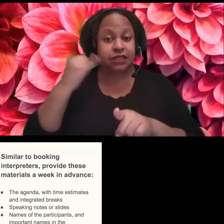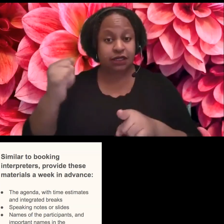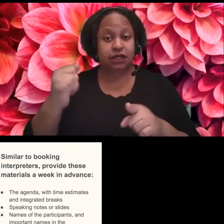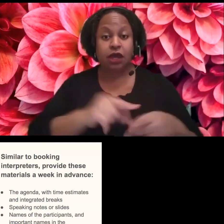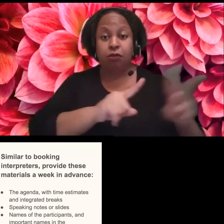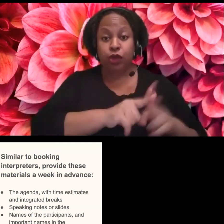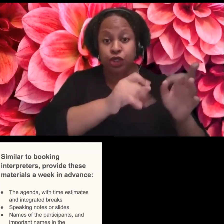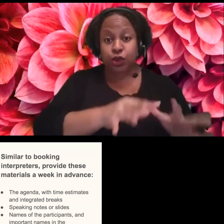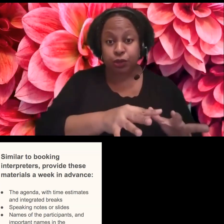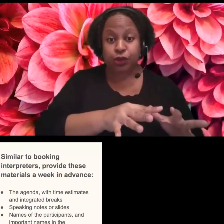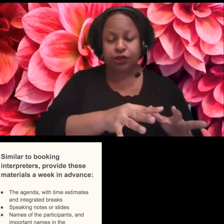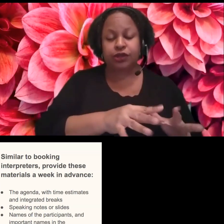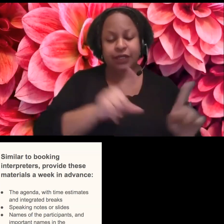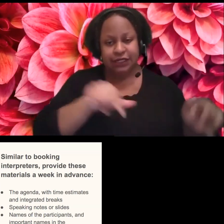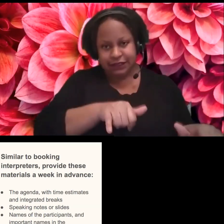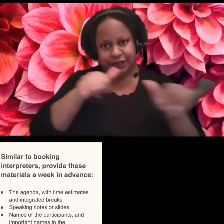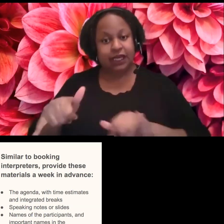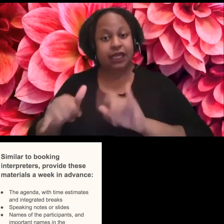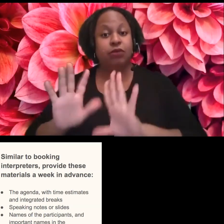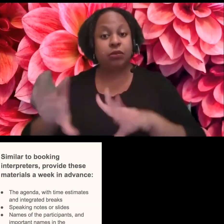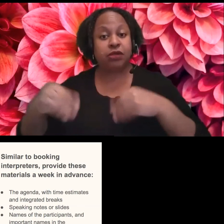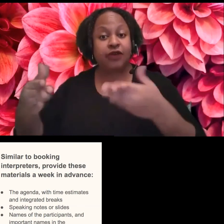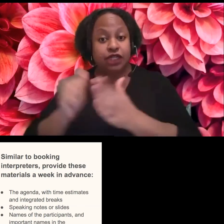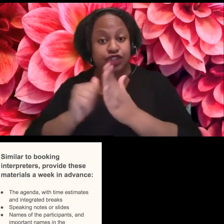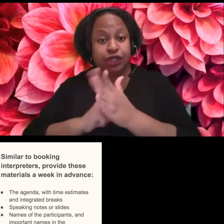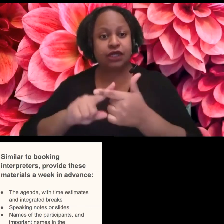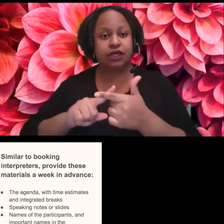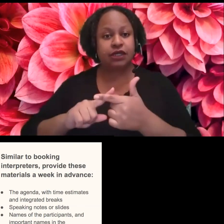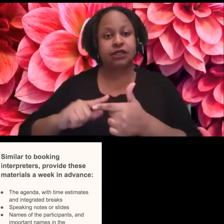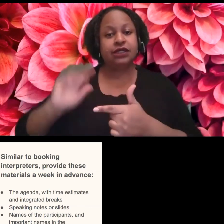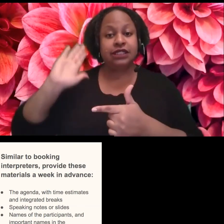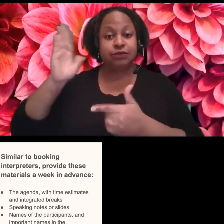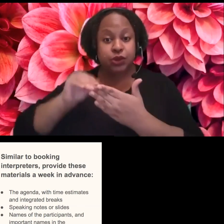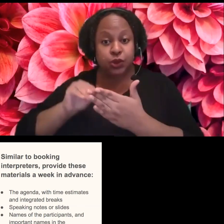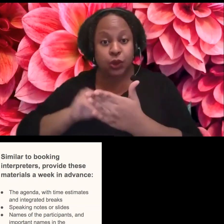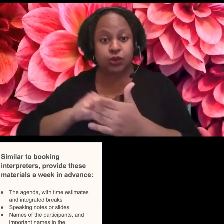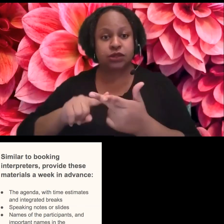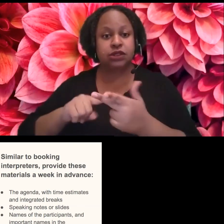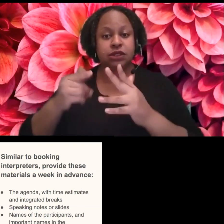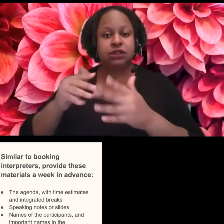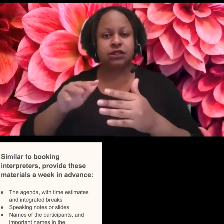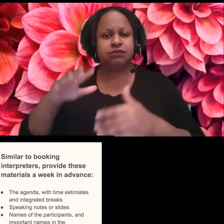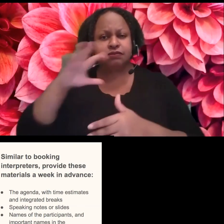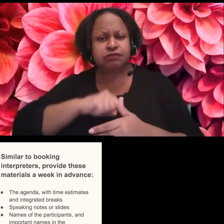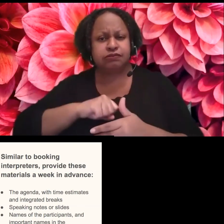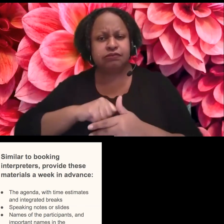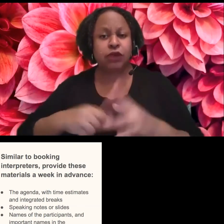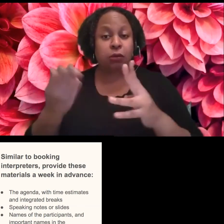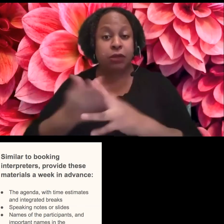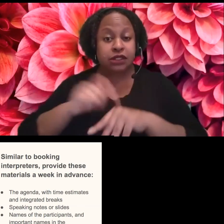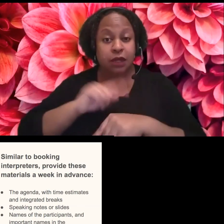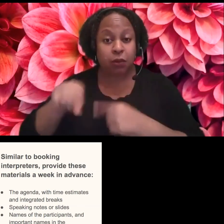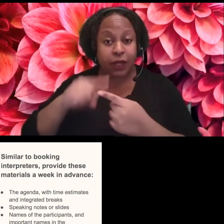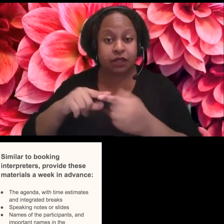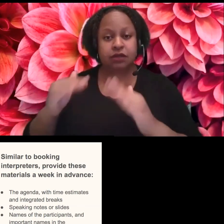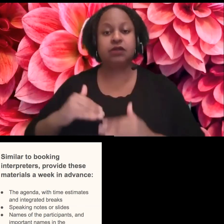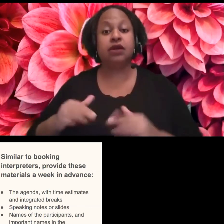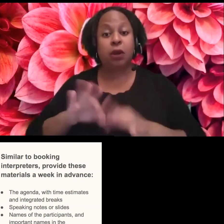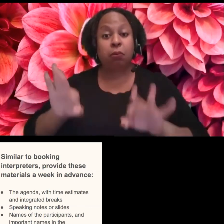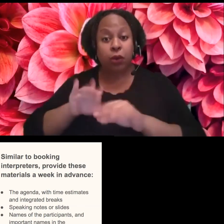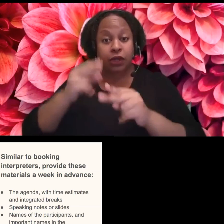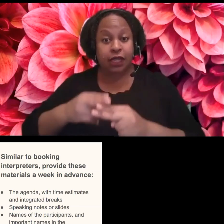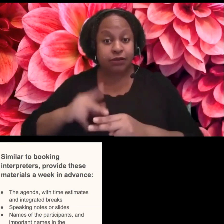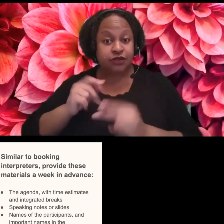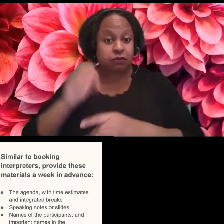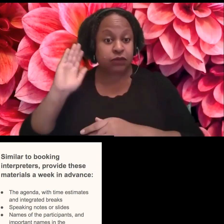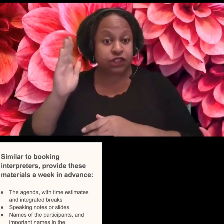estimates and breaks, speaking notes and slides, names of participants and important names in the presentation. Um, I also find